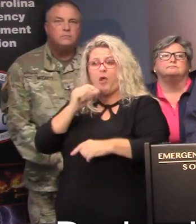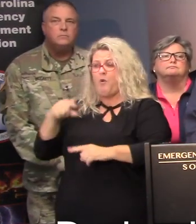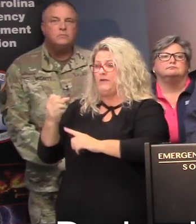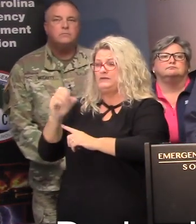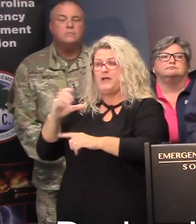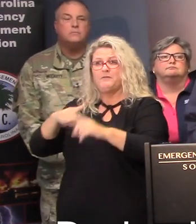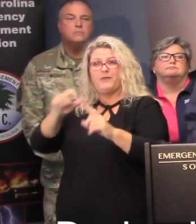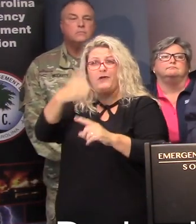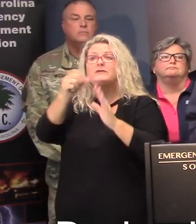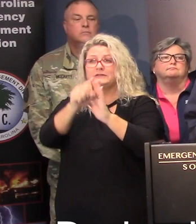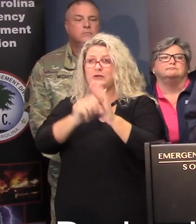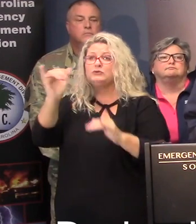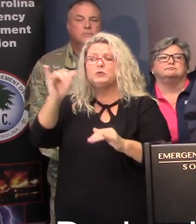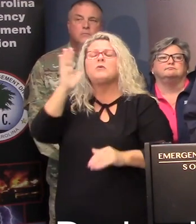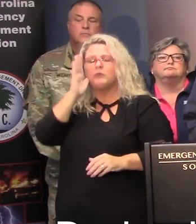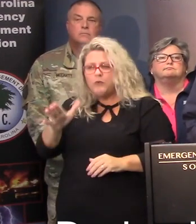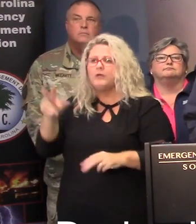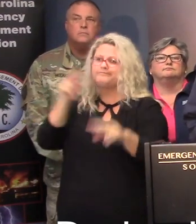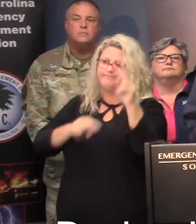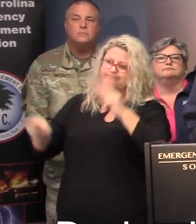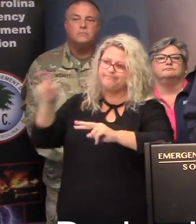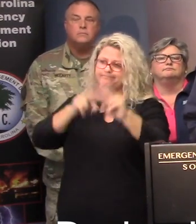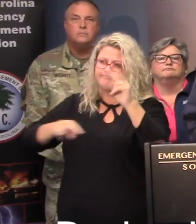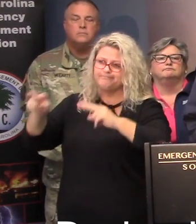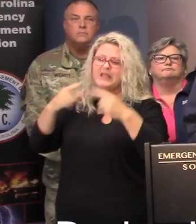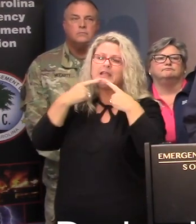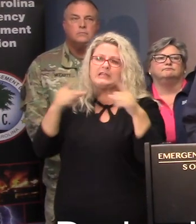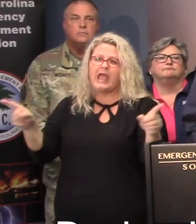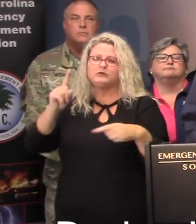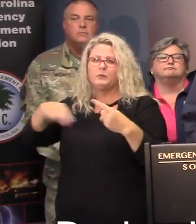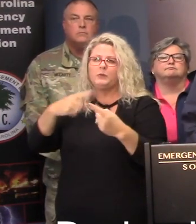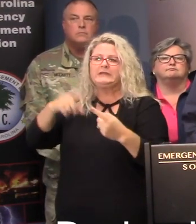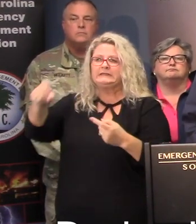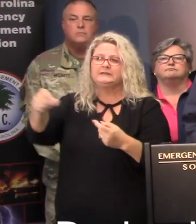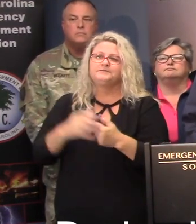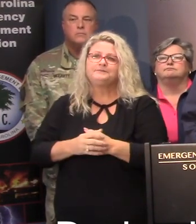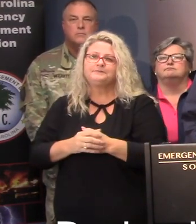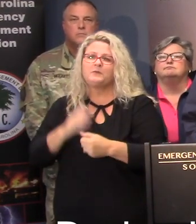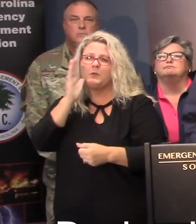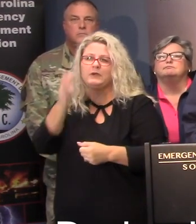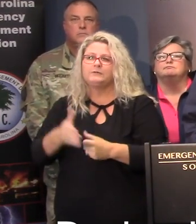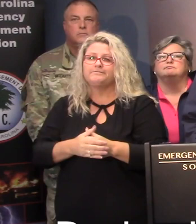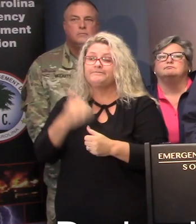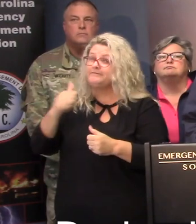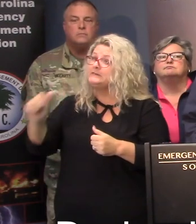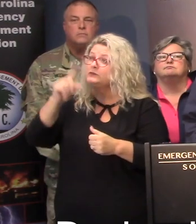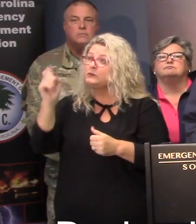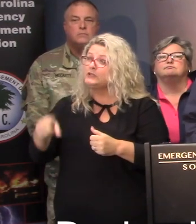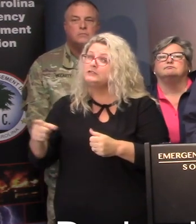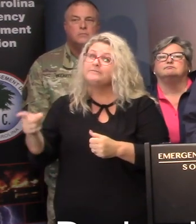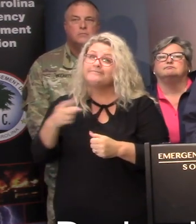monitoring the storm and we'll make further announcements as the time comes to make those announcements. Do you have any questions?